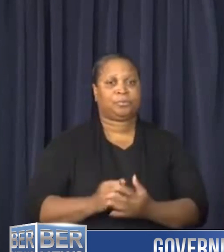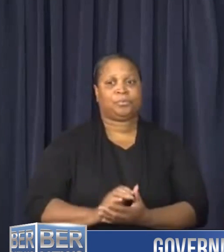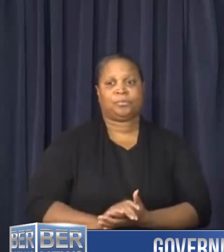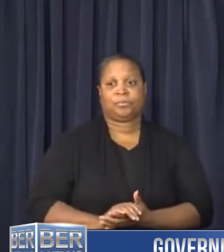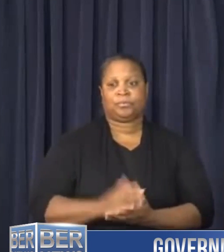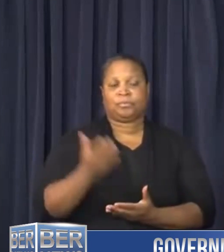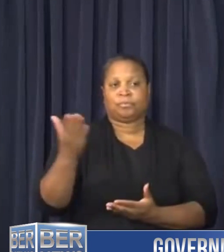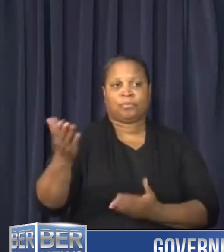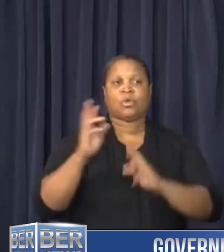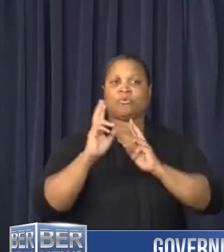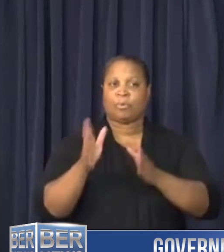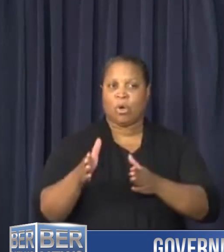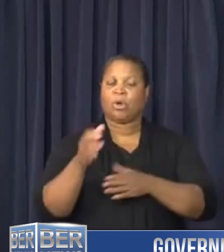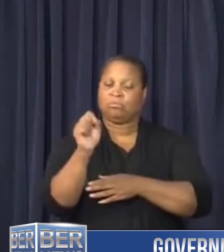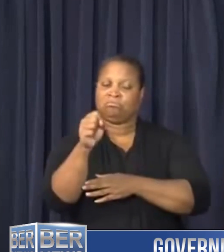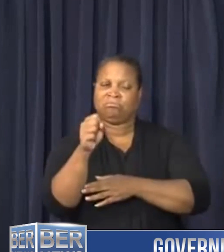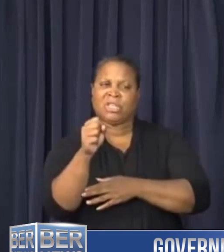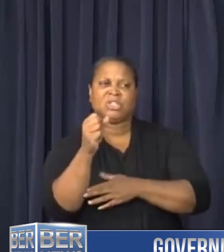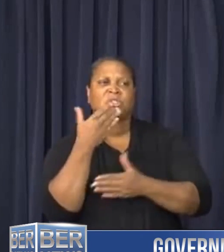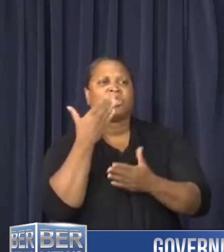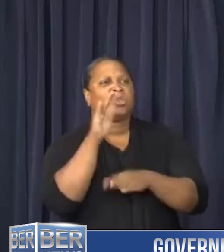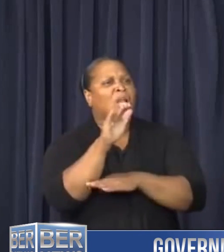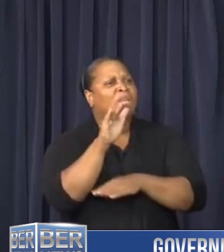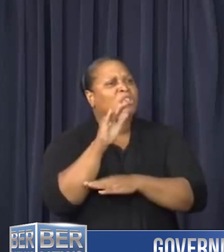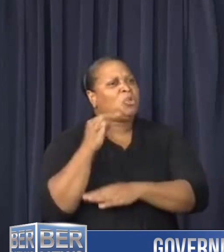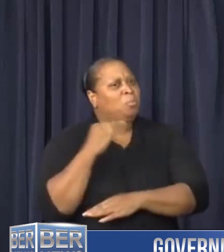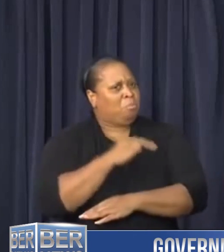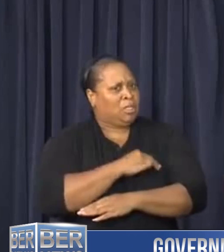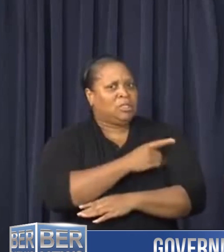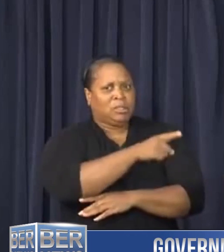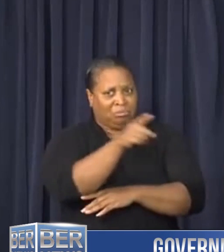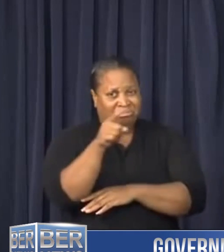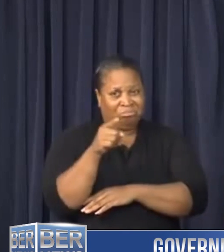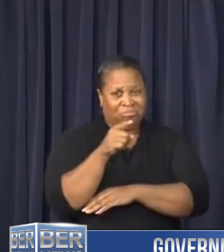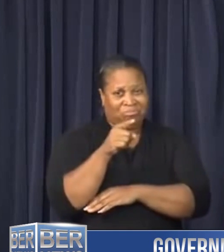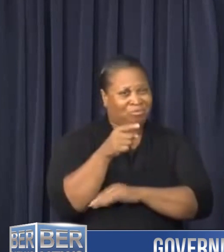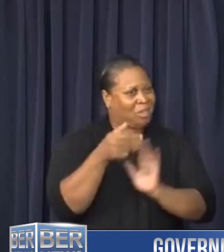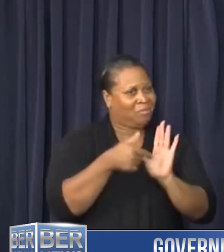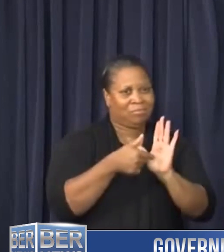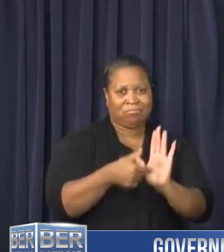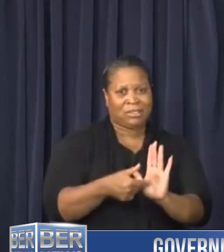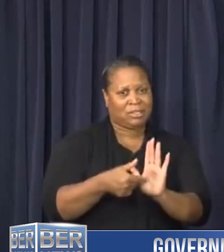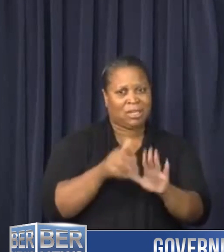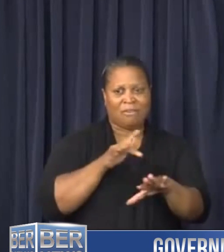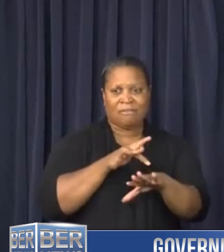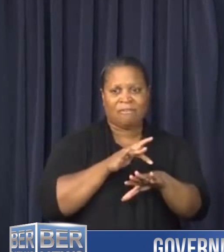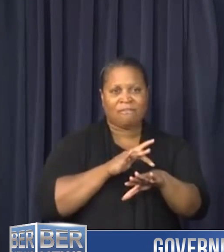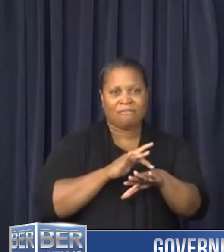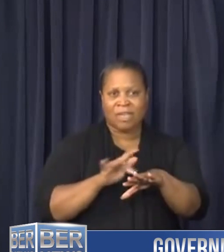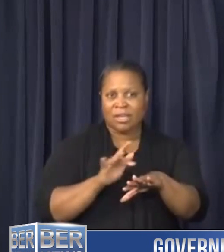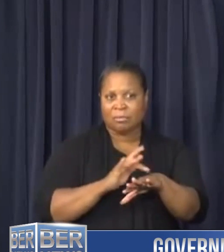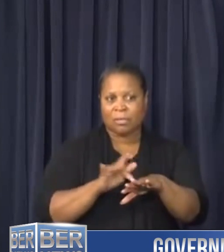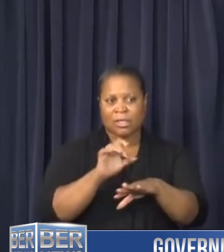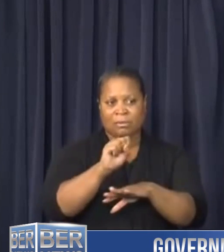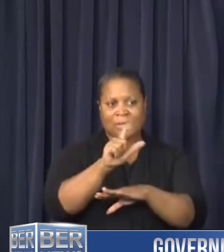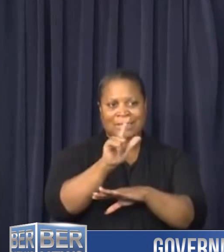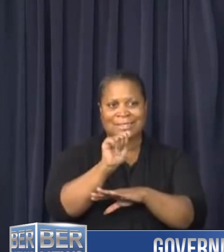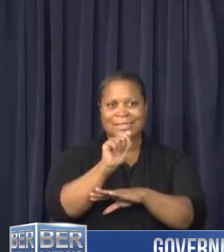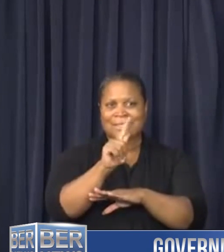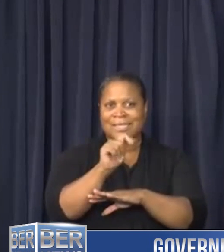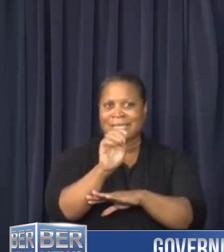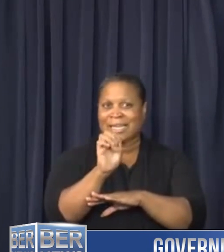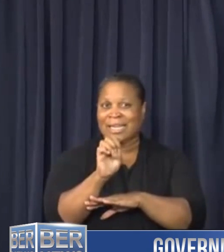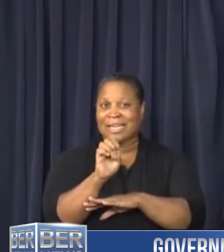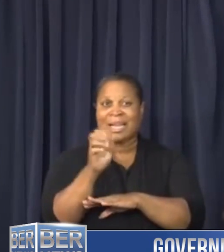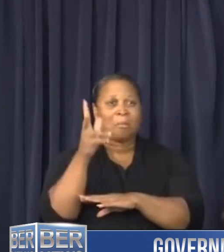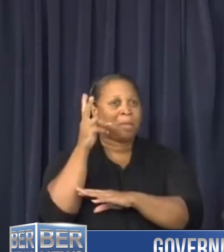Yes, good afternoon. Minister, I'm wondering, have you had any indication on the availability of slate? I'm hearing it's a rare